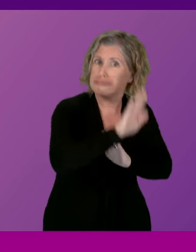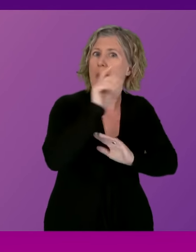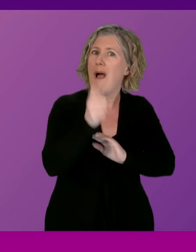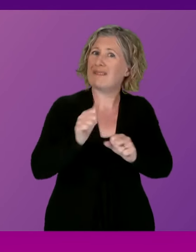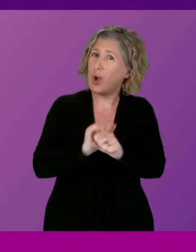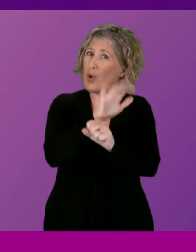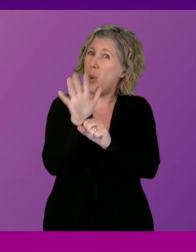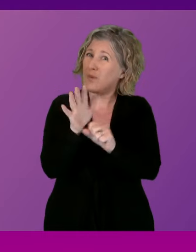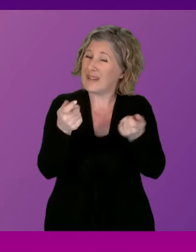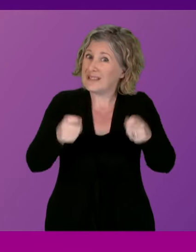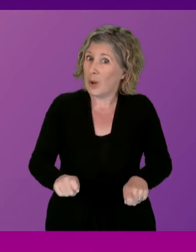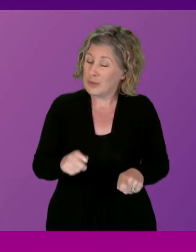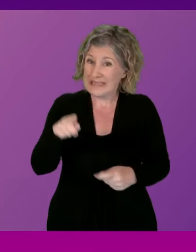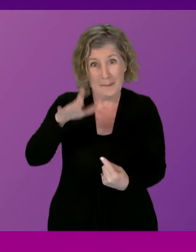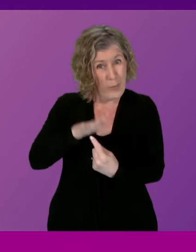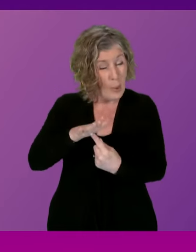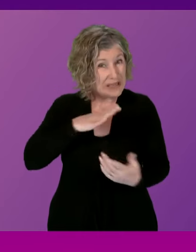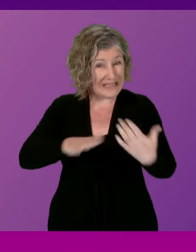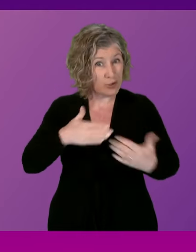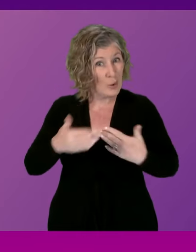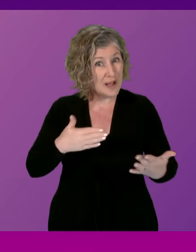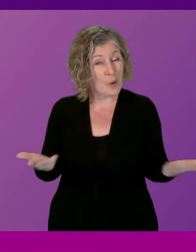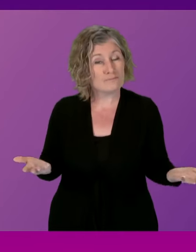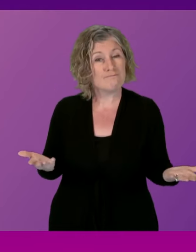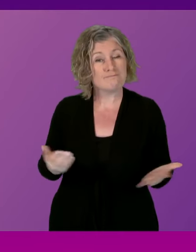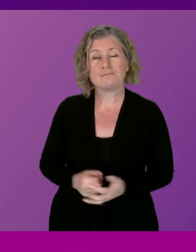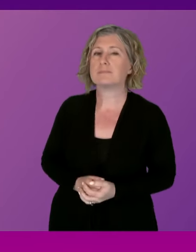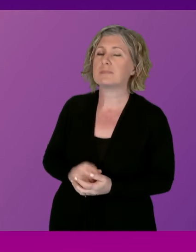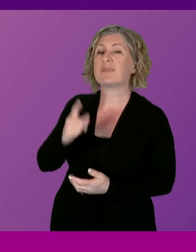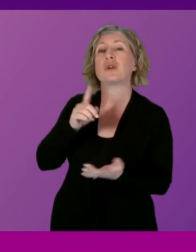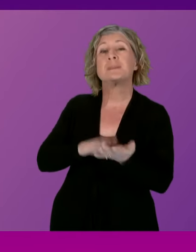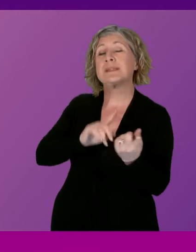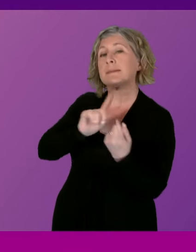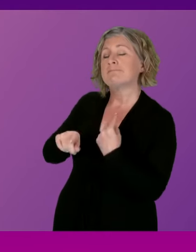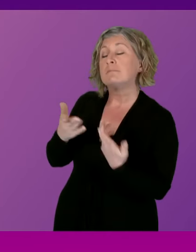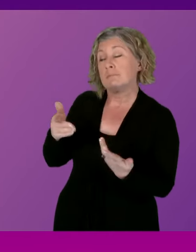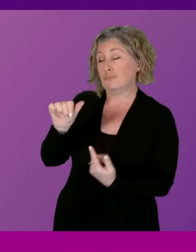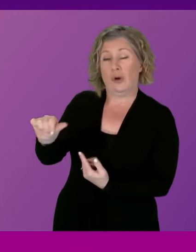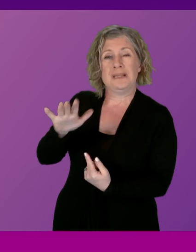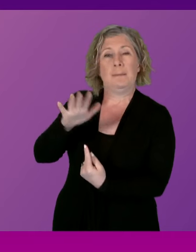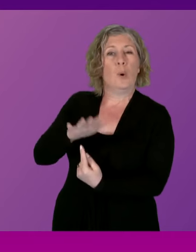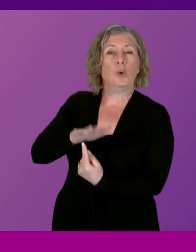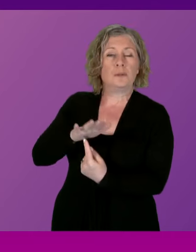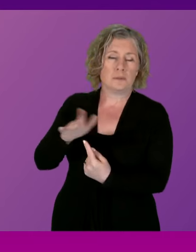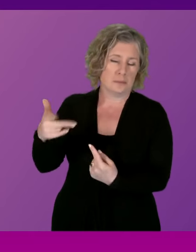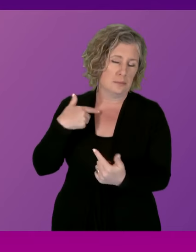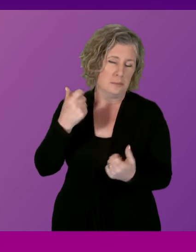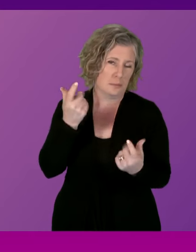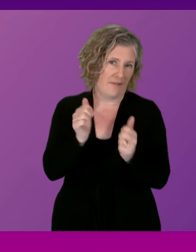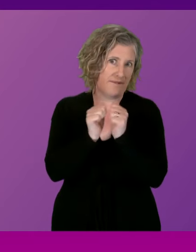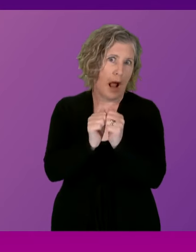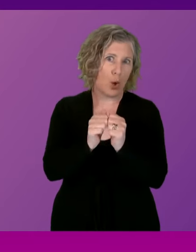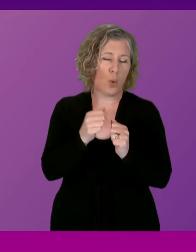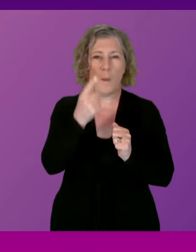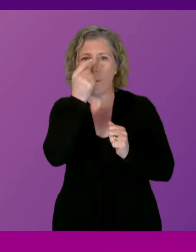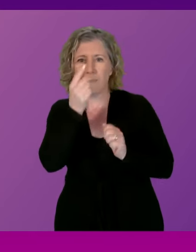much important to deal with. First Minister. This is an important issue, of course. We all value the night-time economy and, of course,